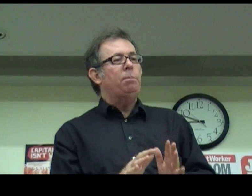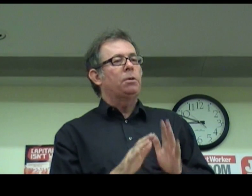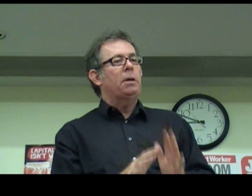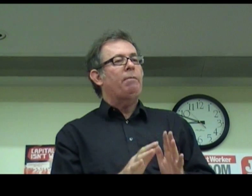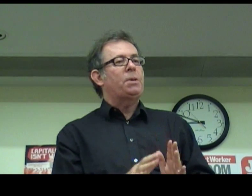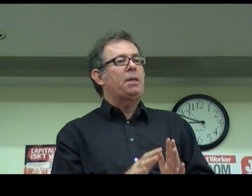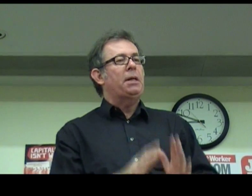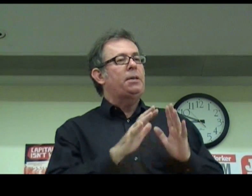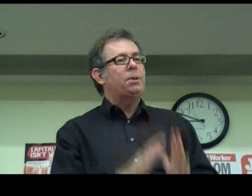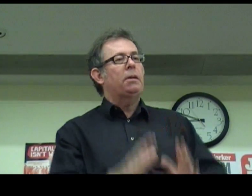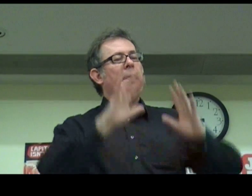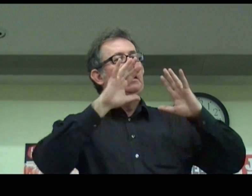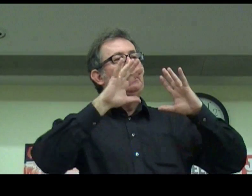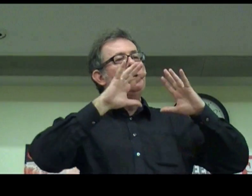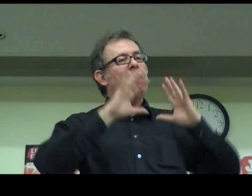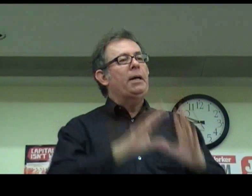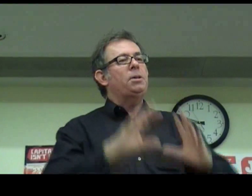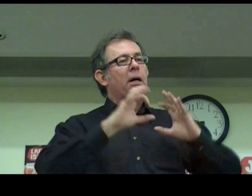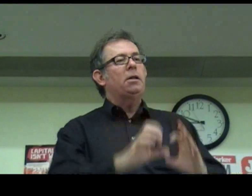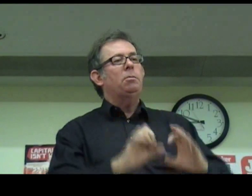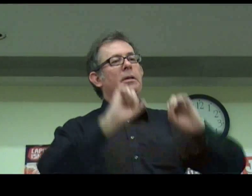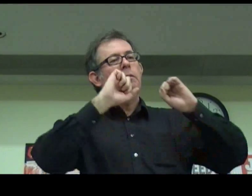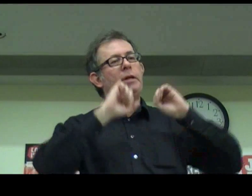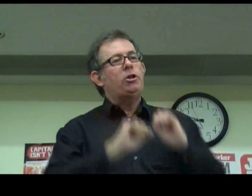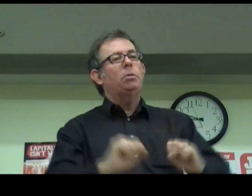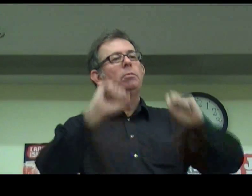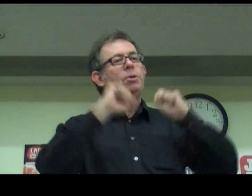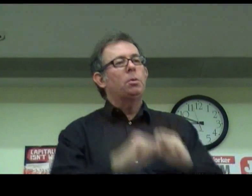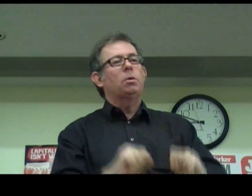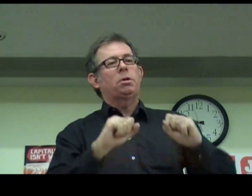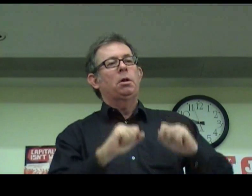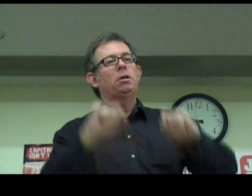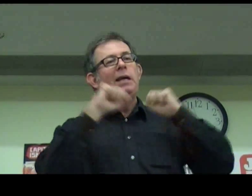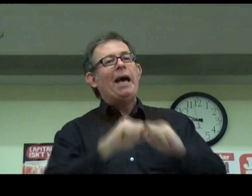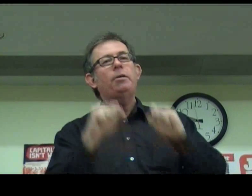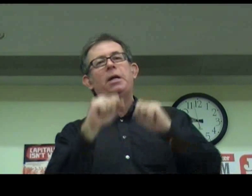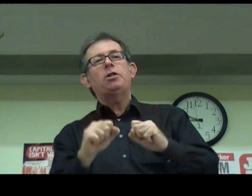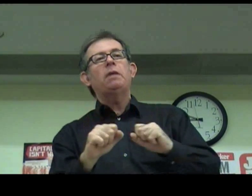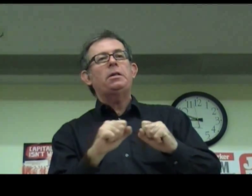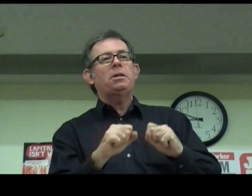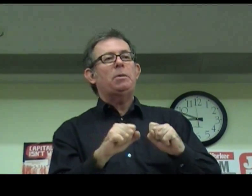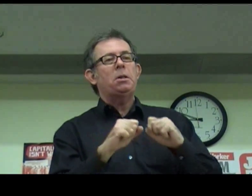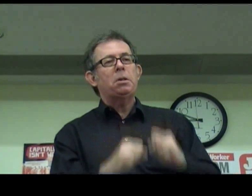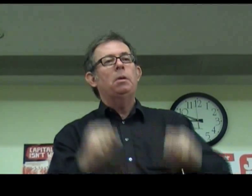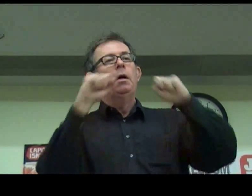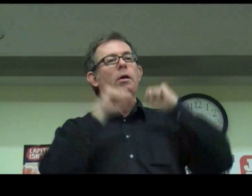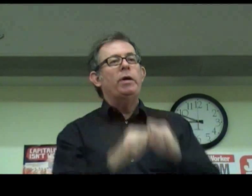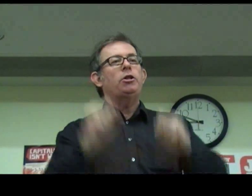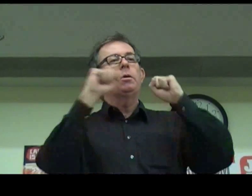important to emphasise is that the Zionist argument, the ritual resort to the accusation of anti-Semitism, the ritual